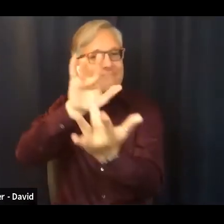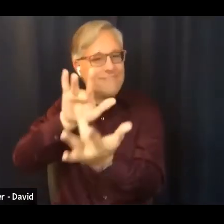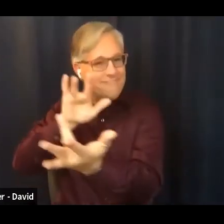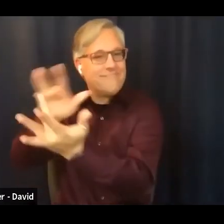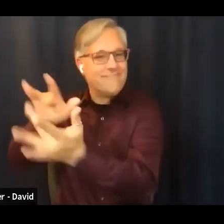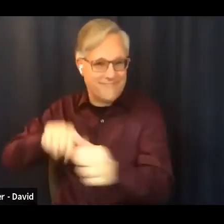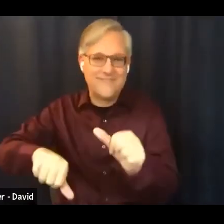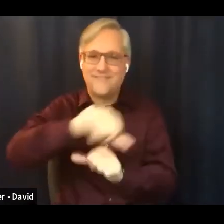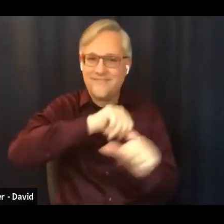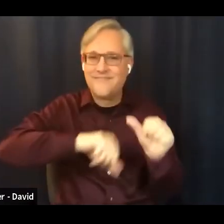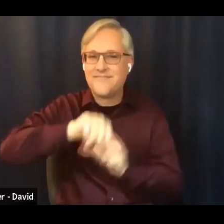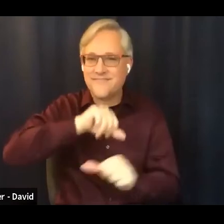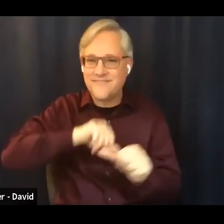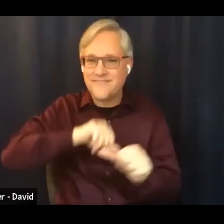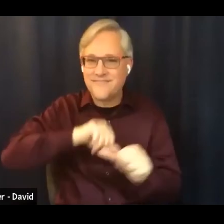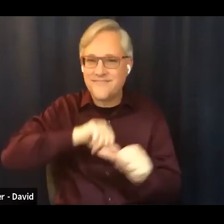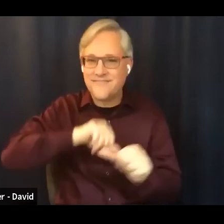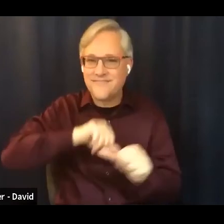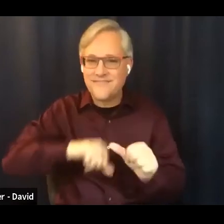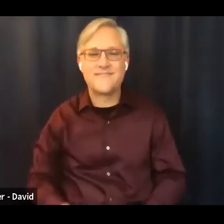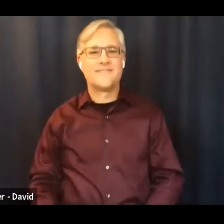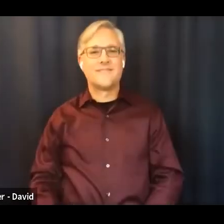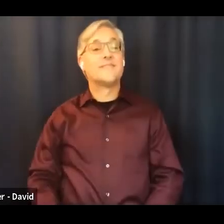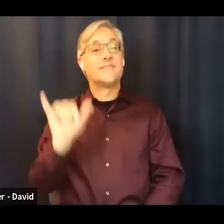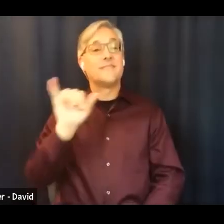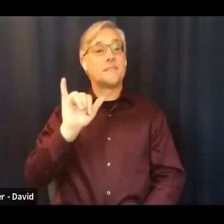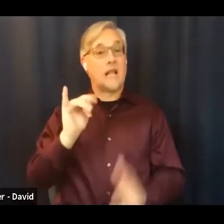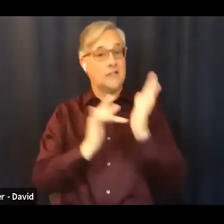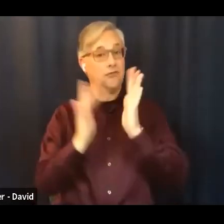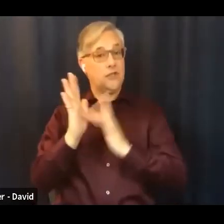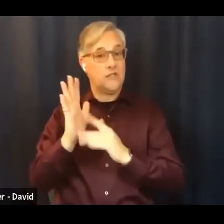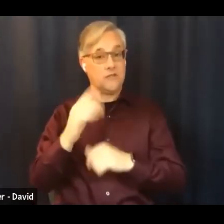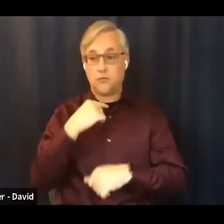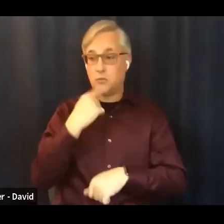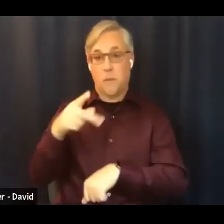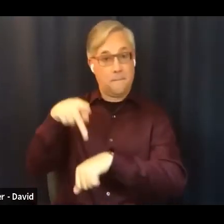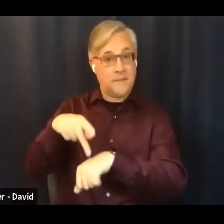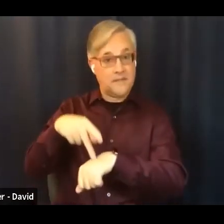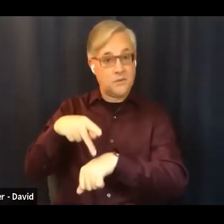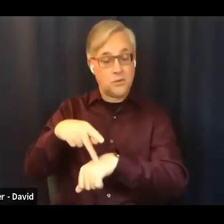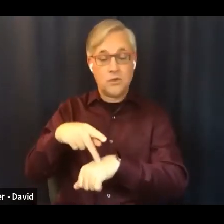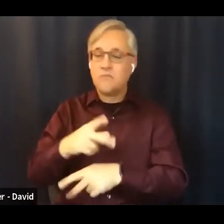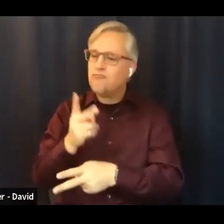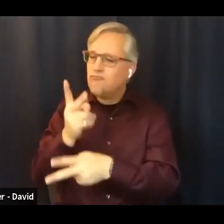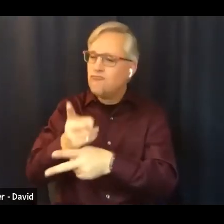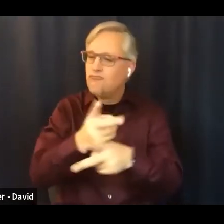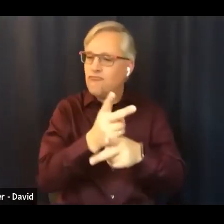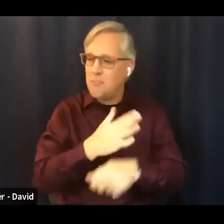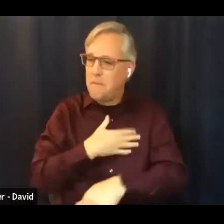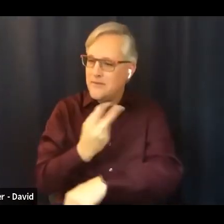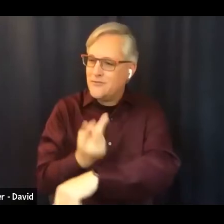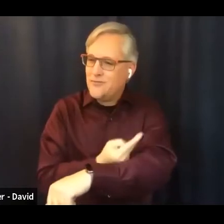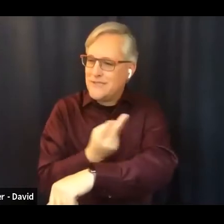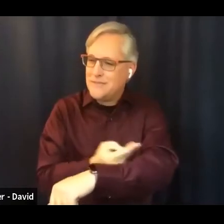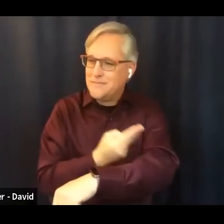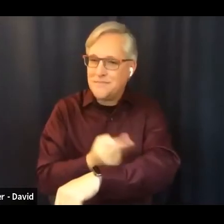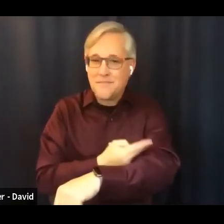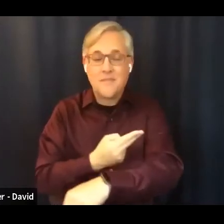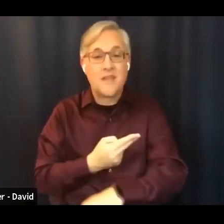as jesus said to peter tend the sheep that god has put in your care take care of those sheep